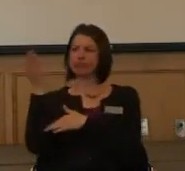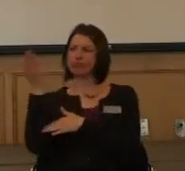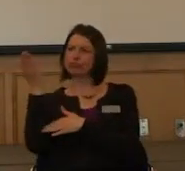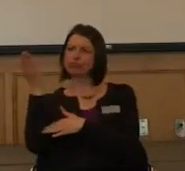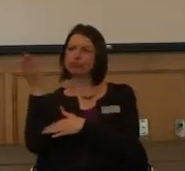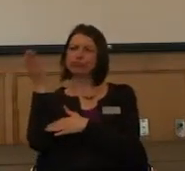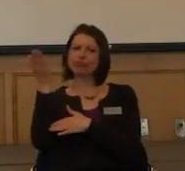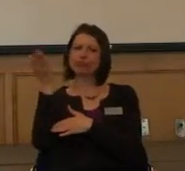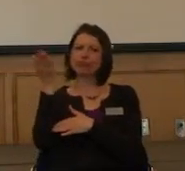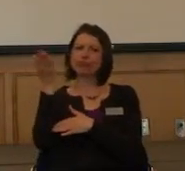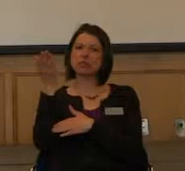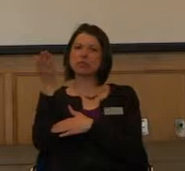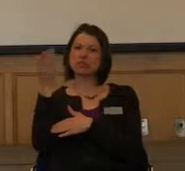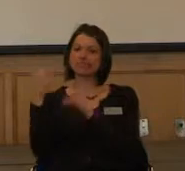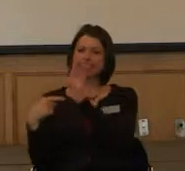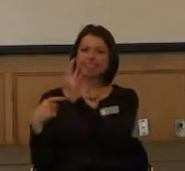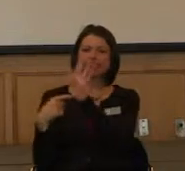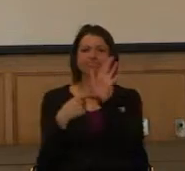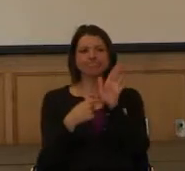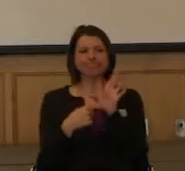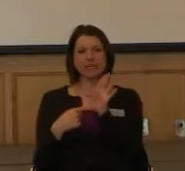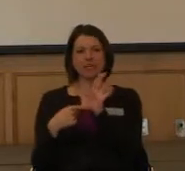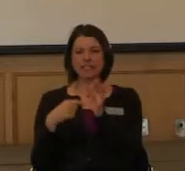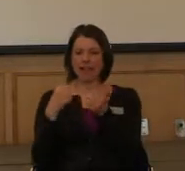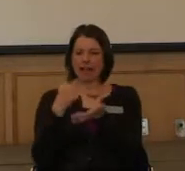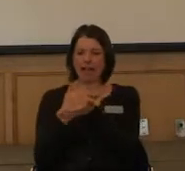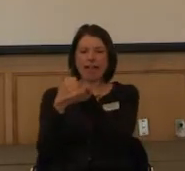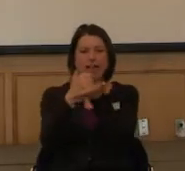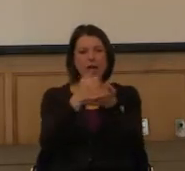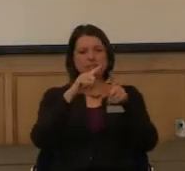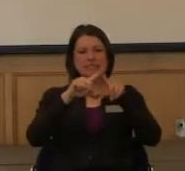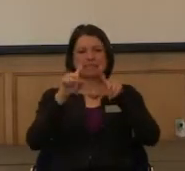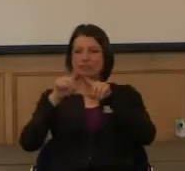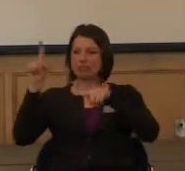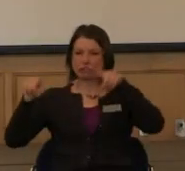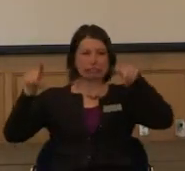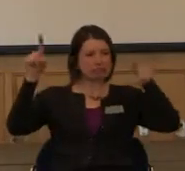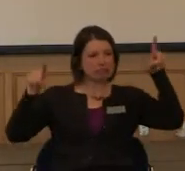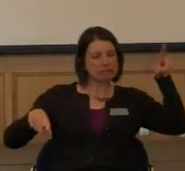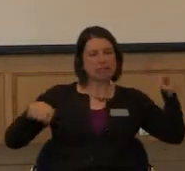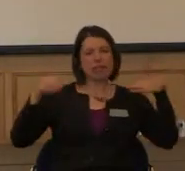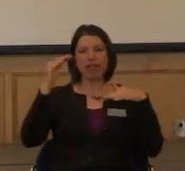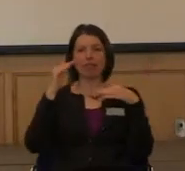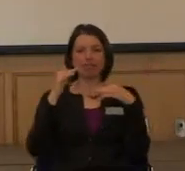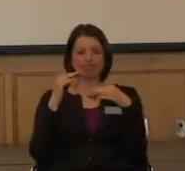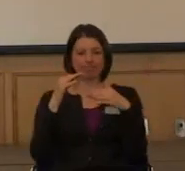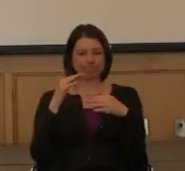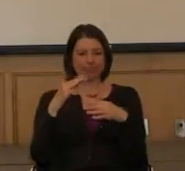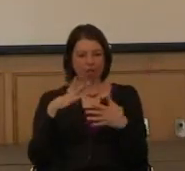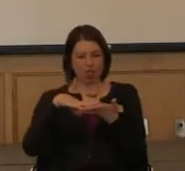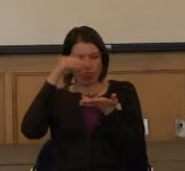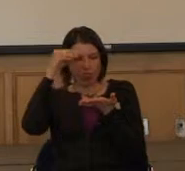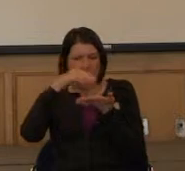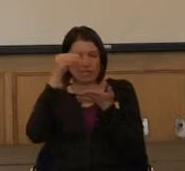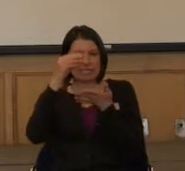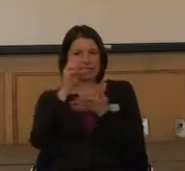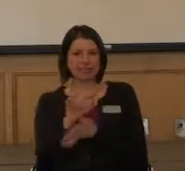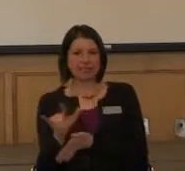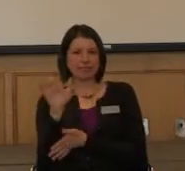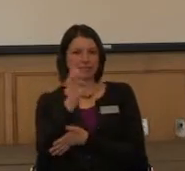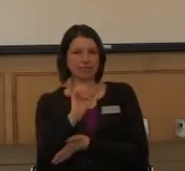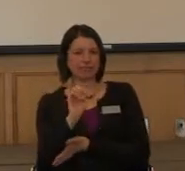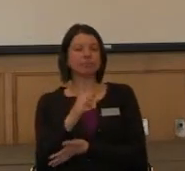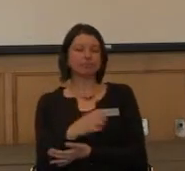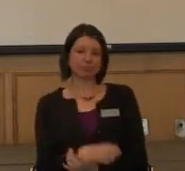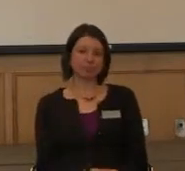differently to appeal to different learning types. You have people that have to read something. You have other people who have to do